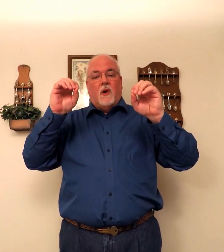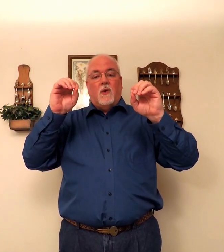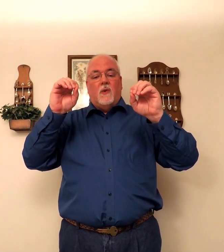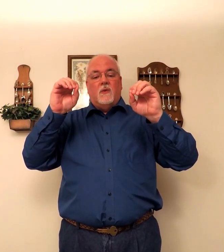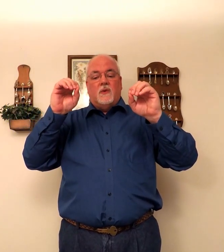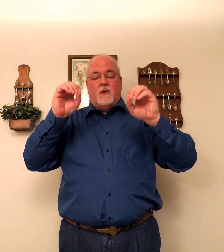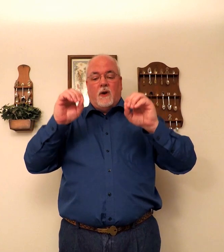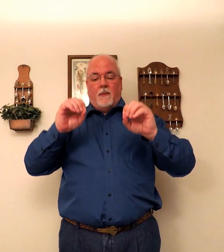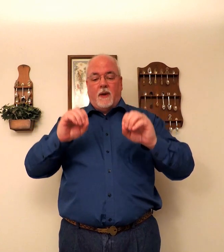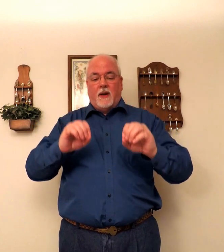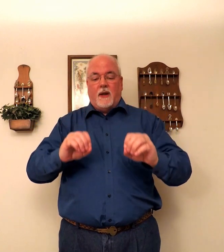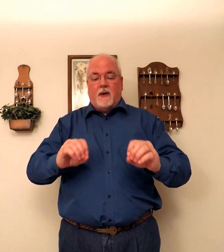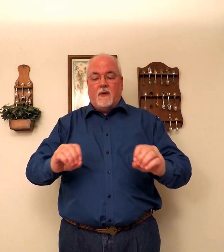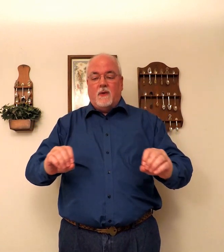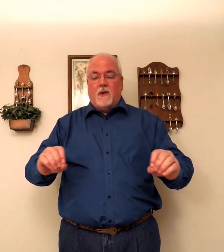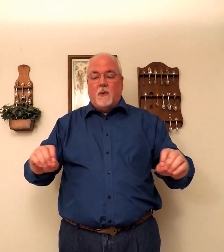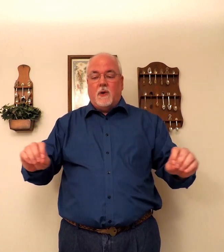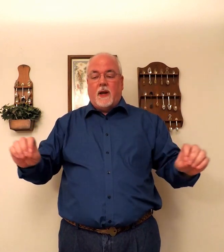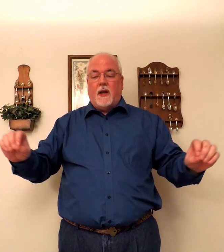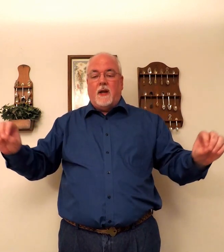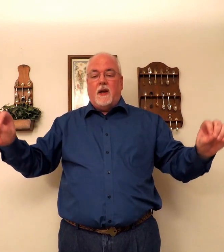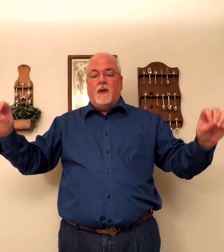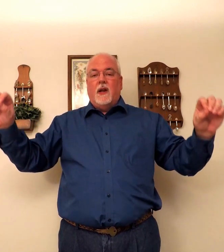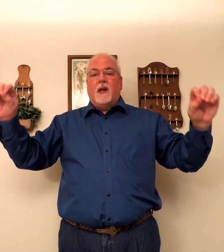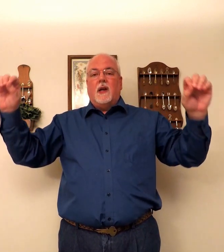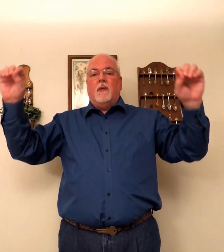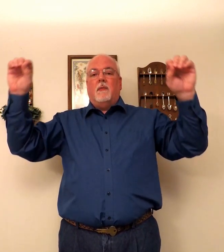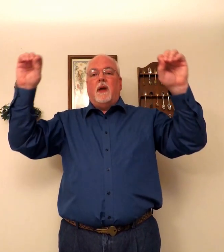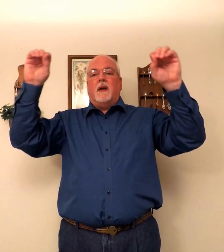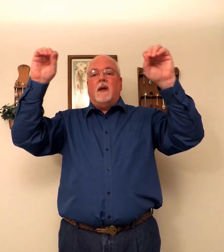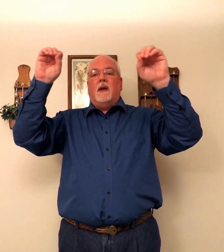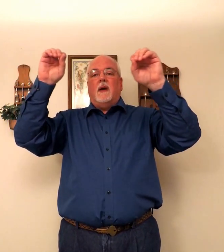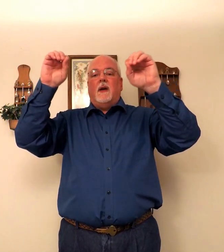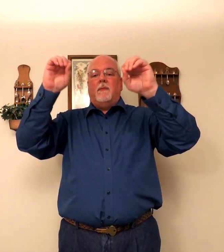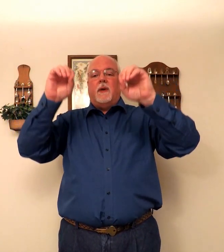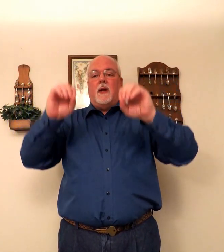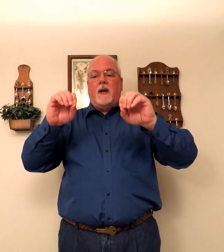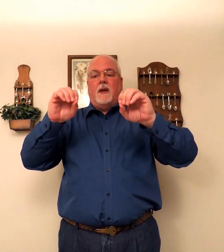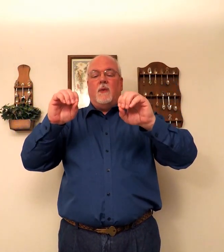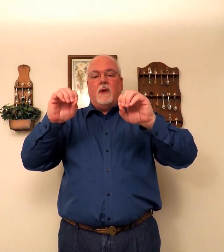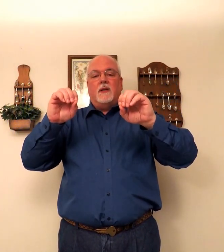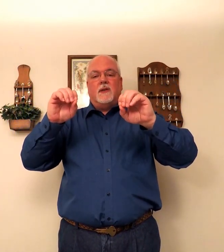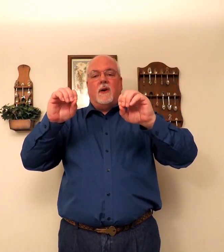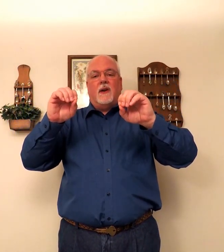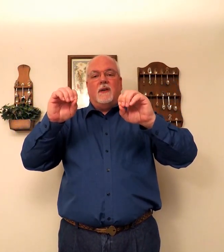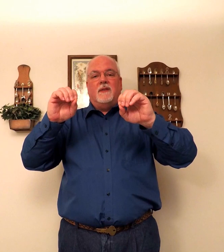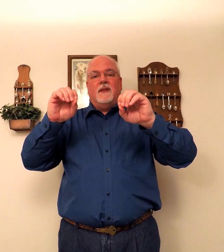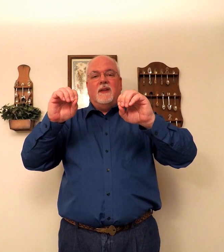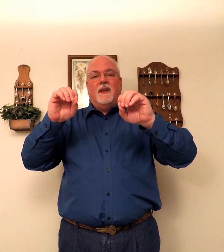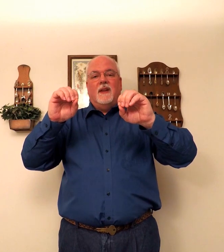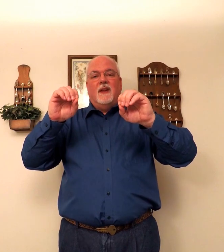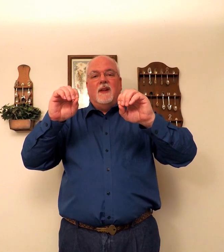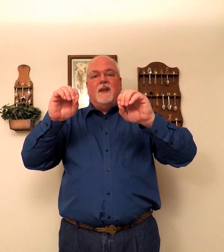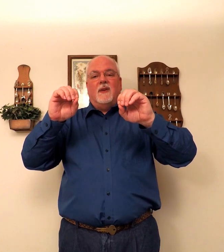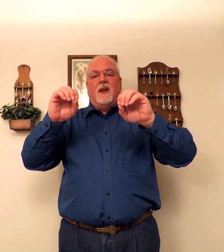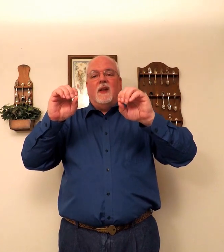O's. Dropping down. Going down. Coming back up. And landing where they started. Okay?